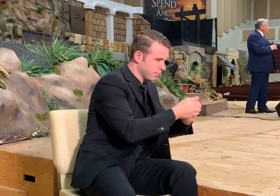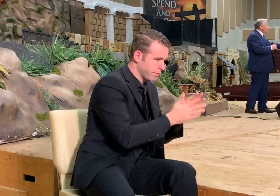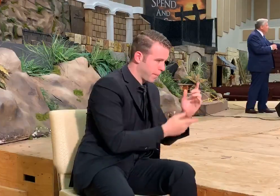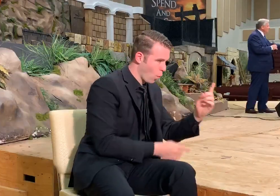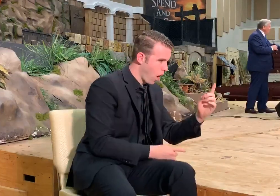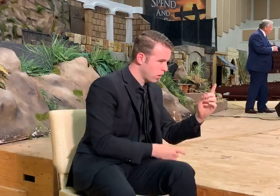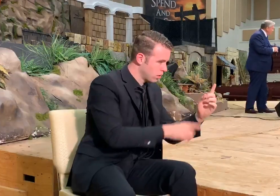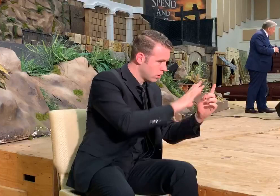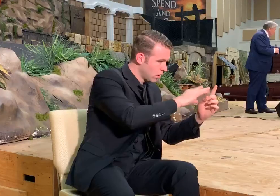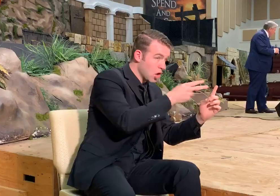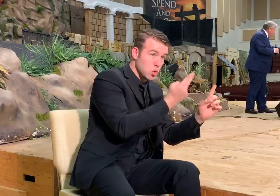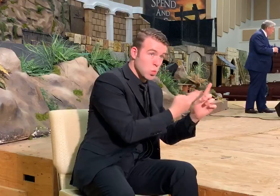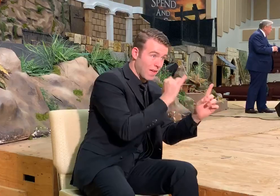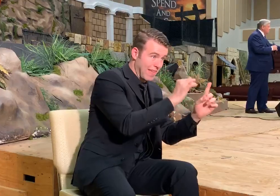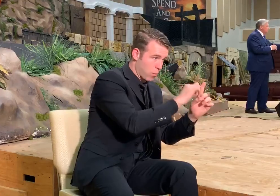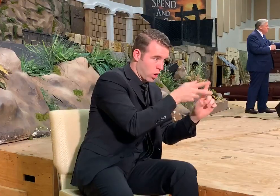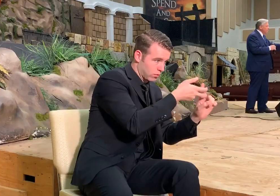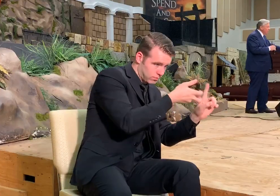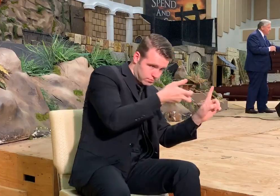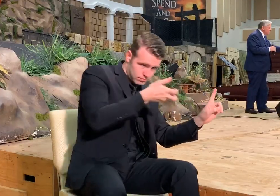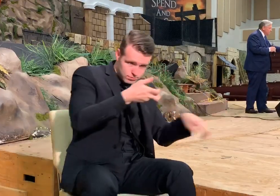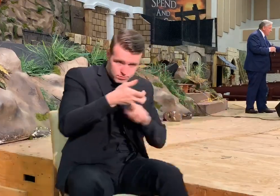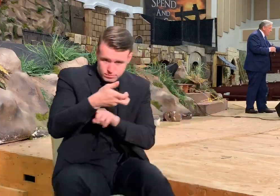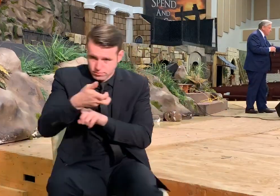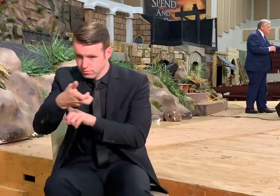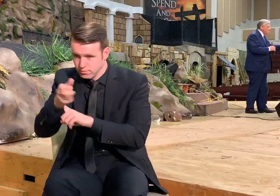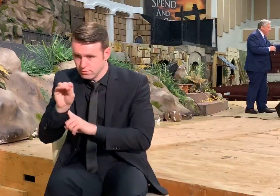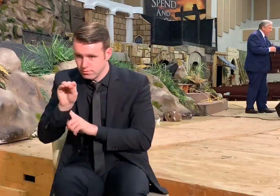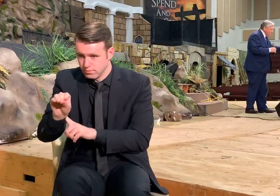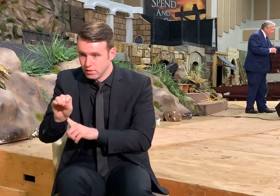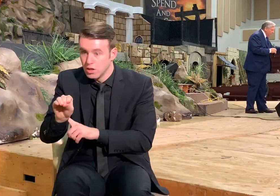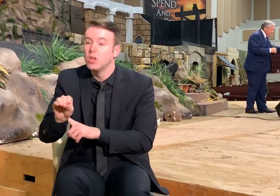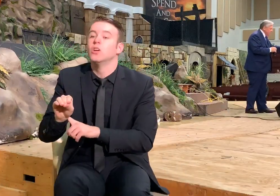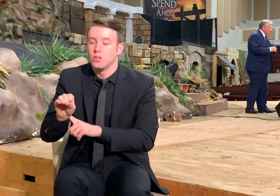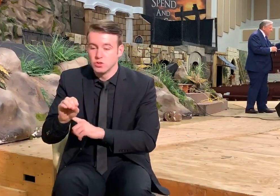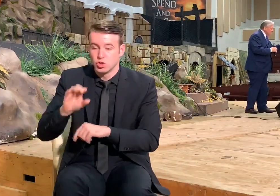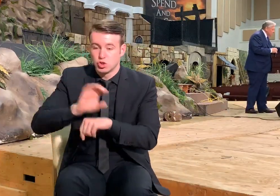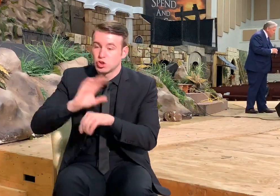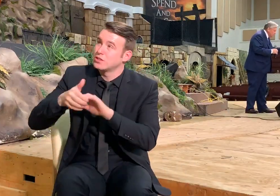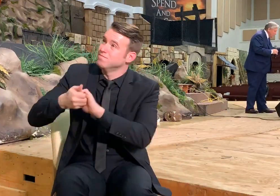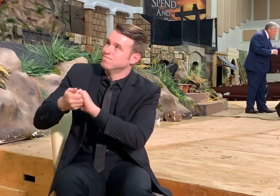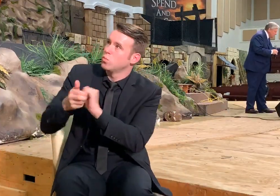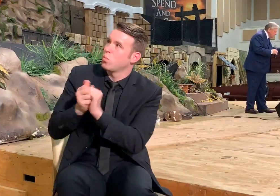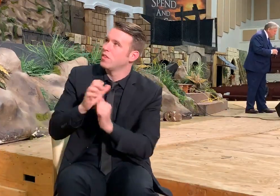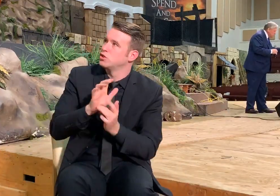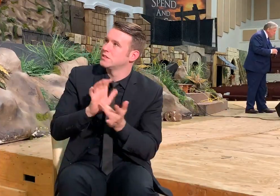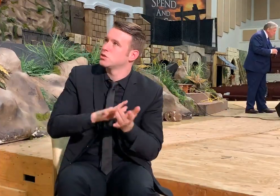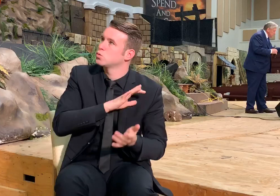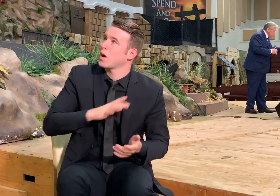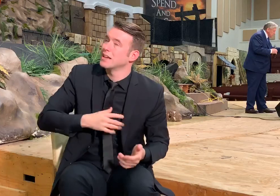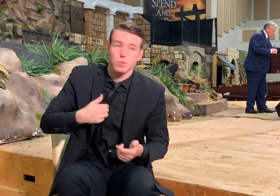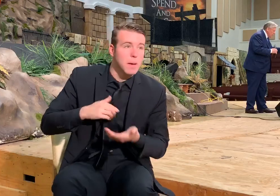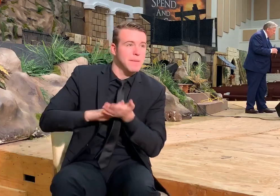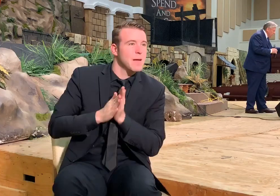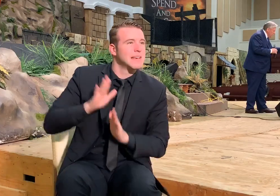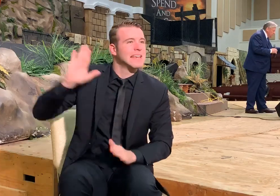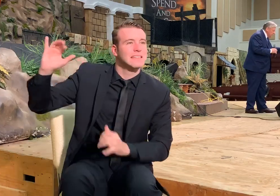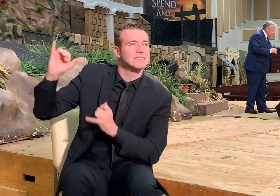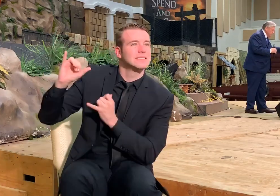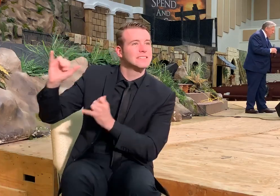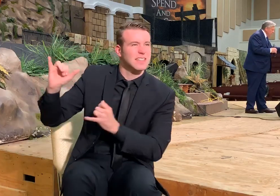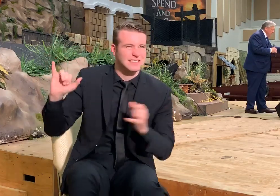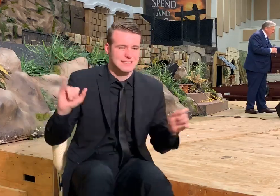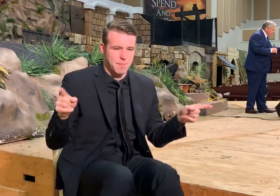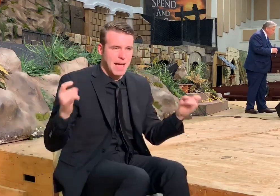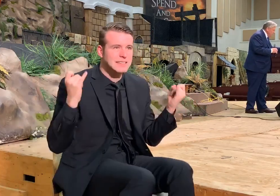be the bride of Christ, bone of his bone, made of him, flesh of his flesh. Lord have